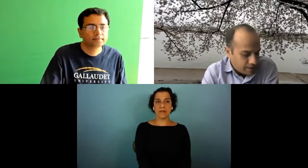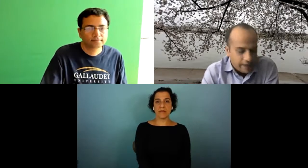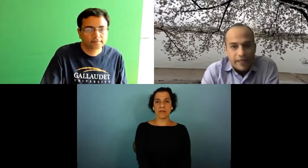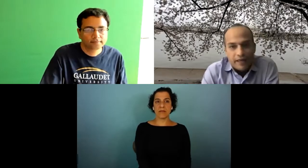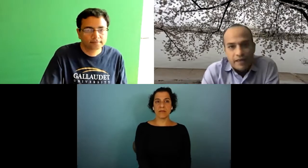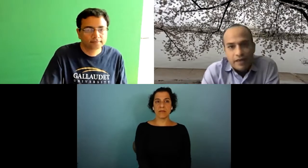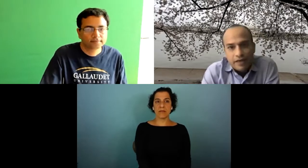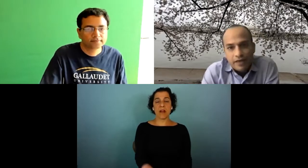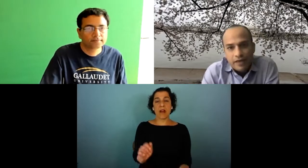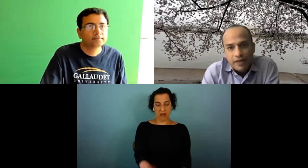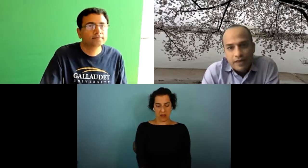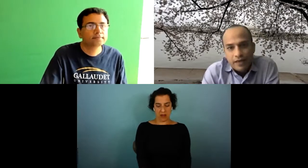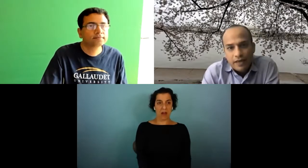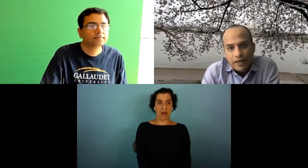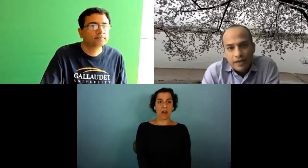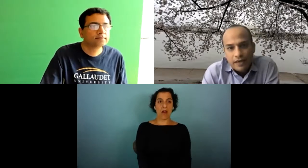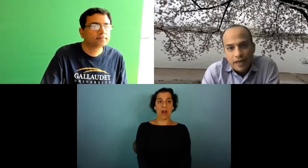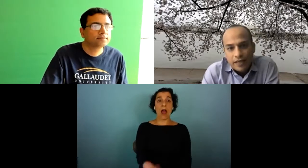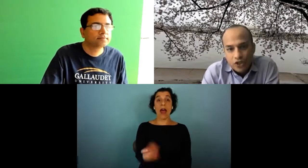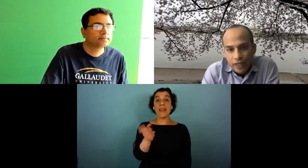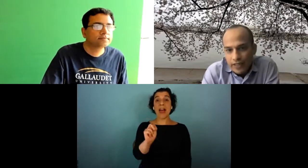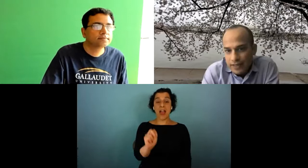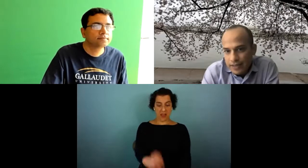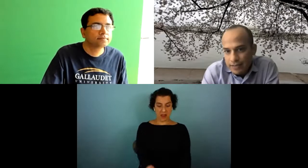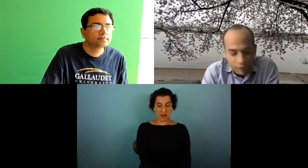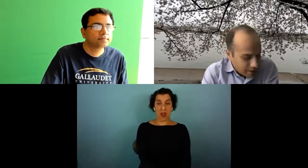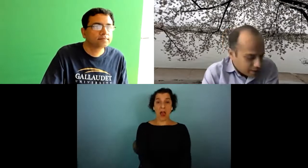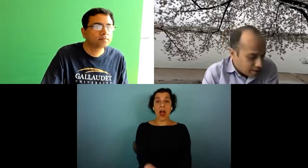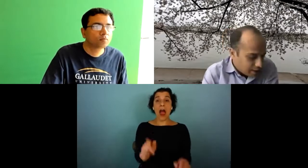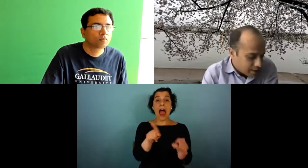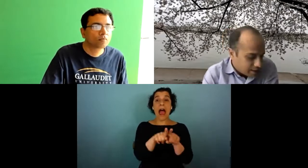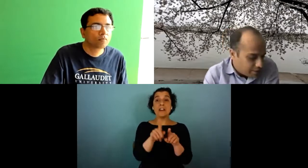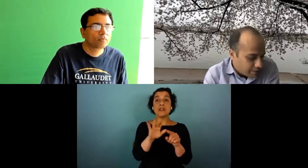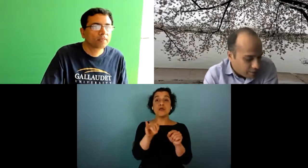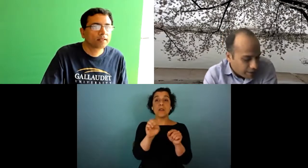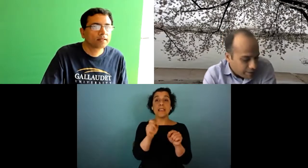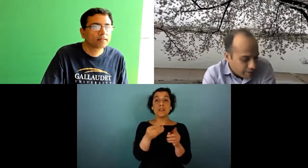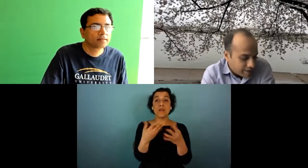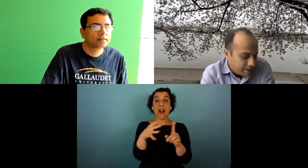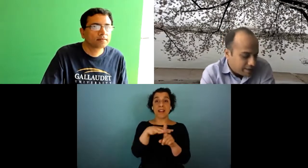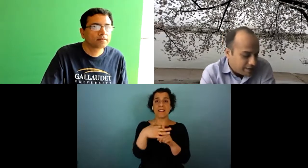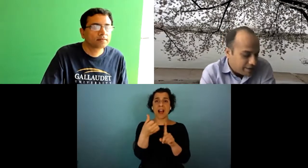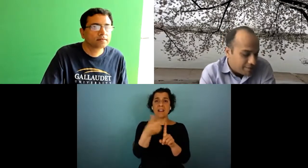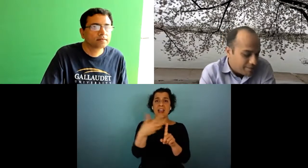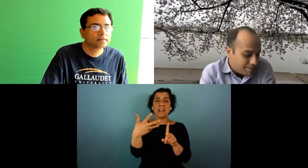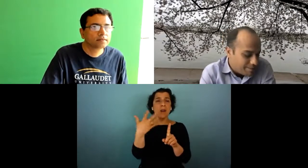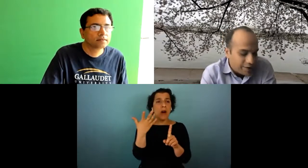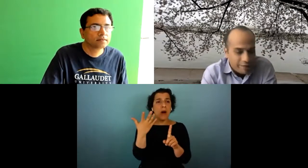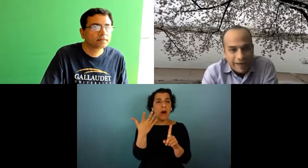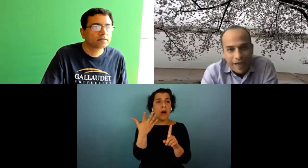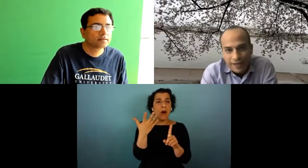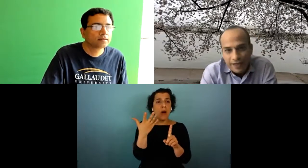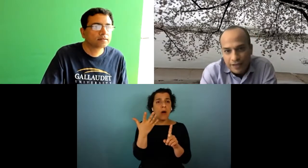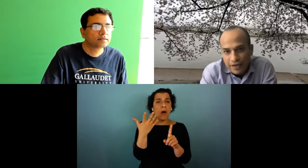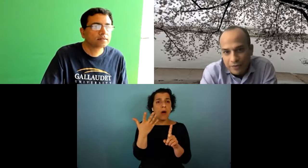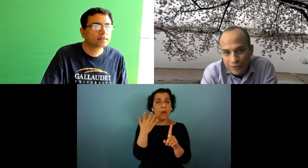and then as julie is providing us context you know why don't we see uh why don't we